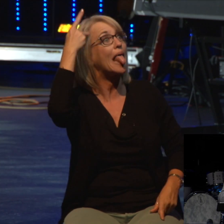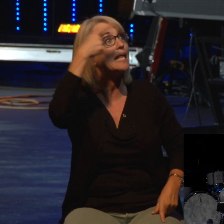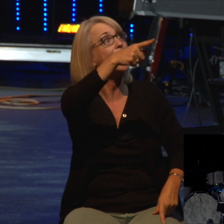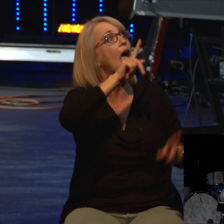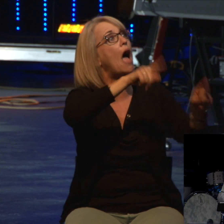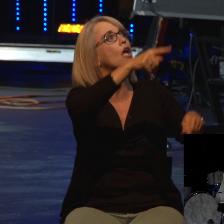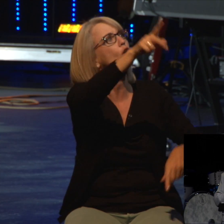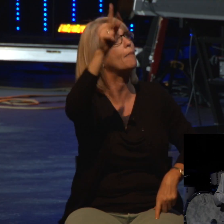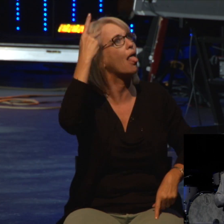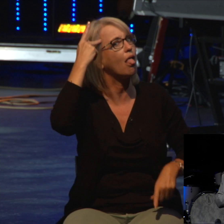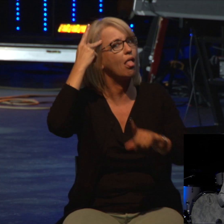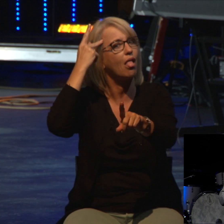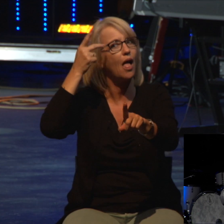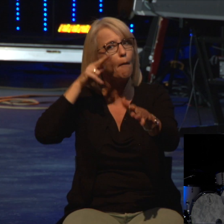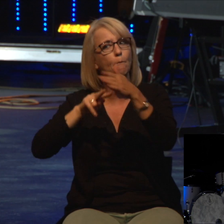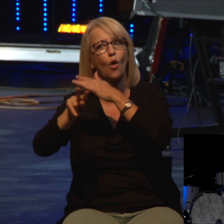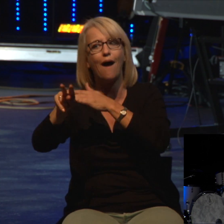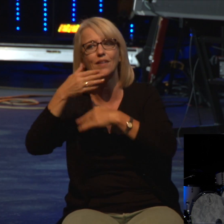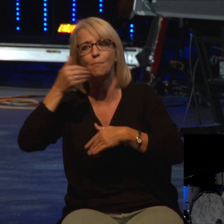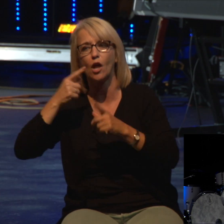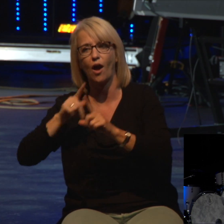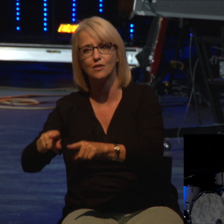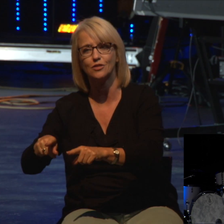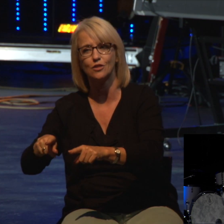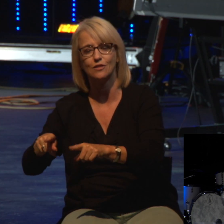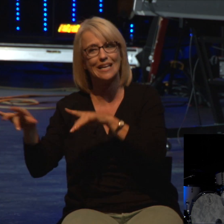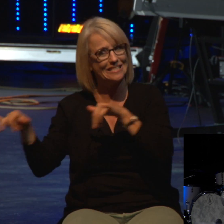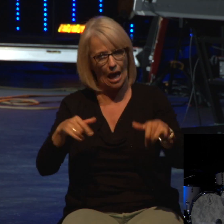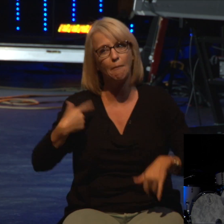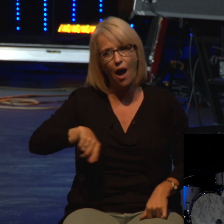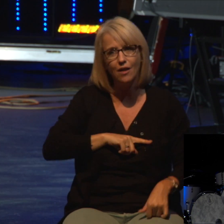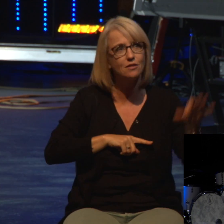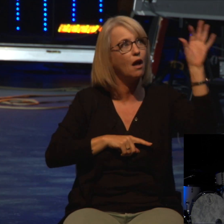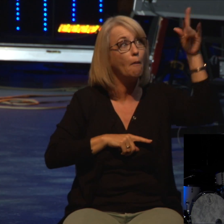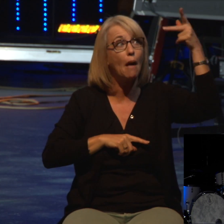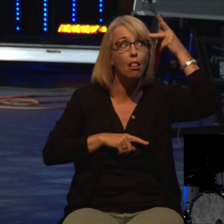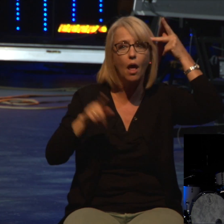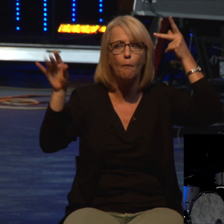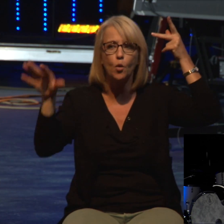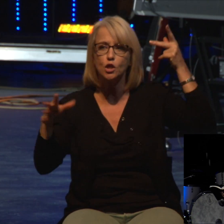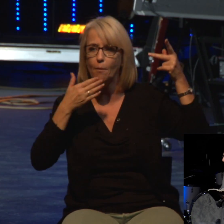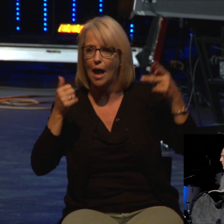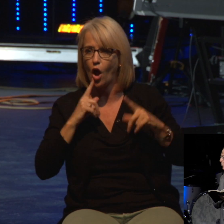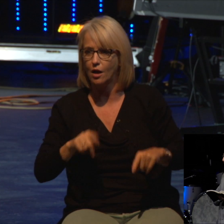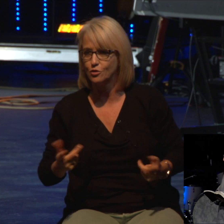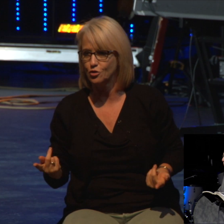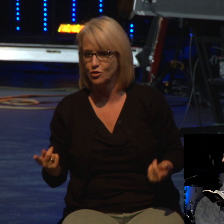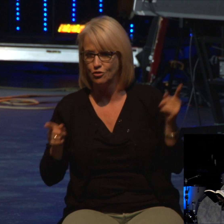Naaman made that mistake, and it's been going on ever since. But when he visited Elisha, Elisha didn't